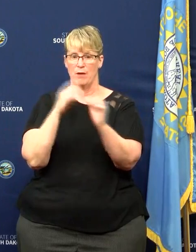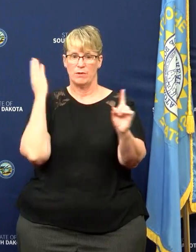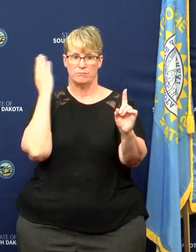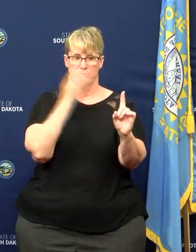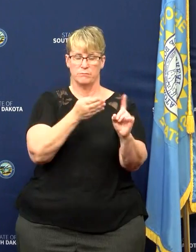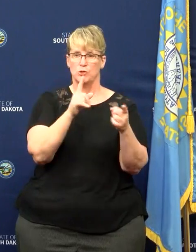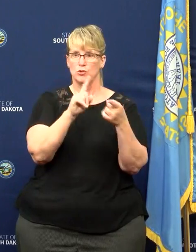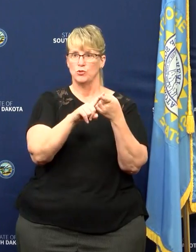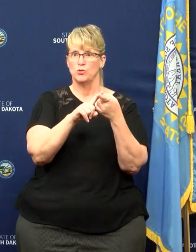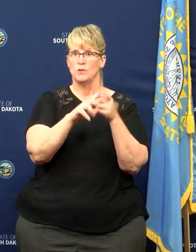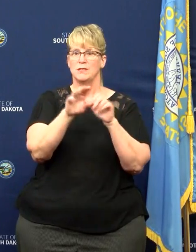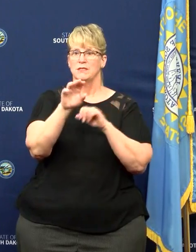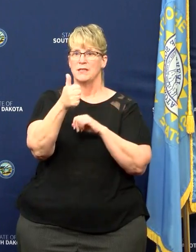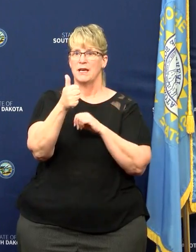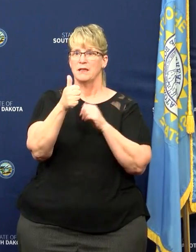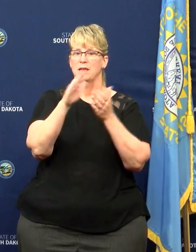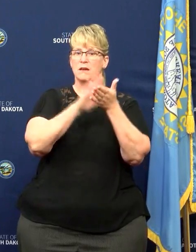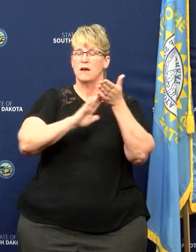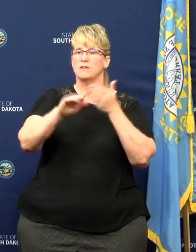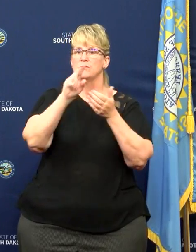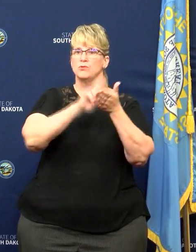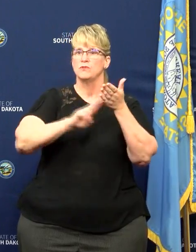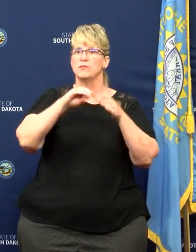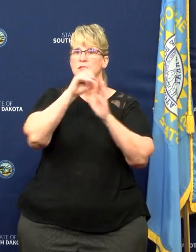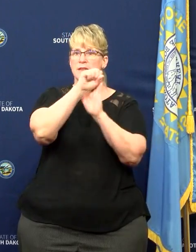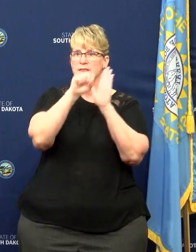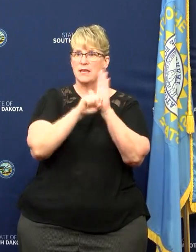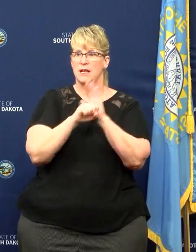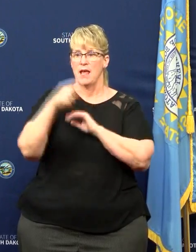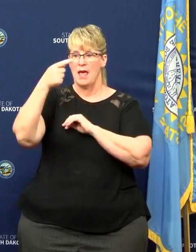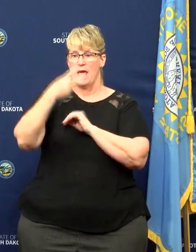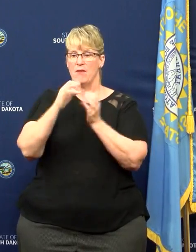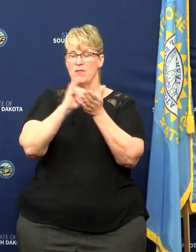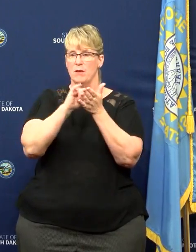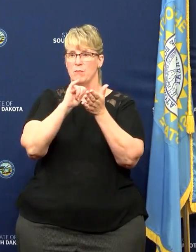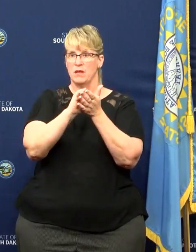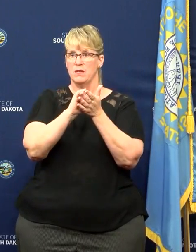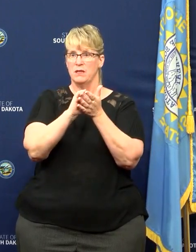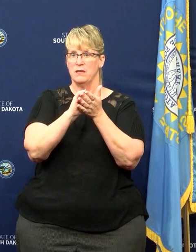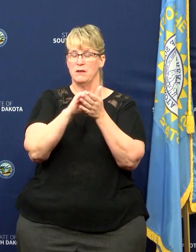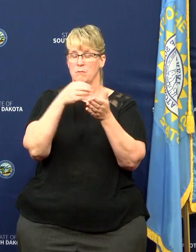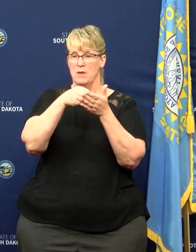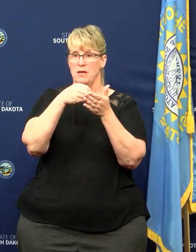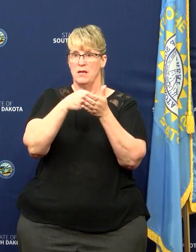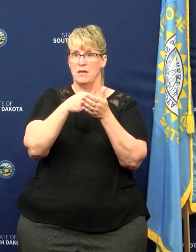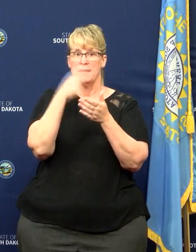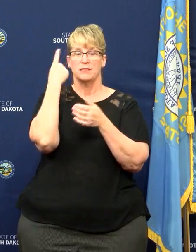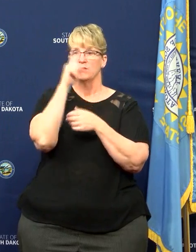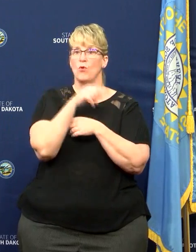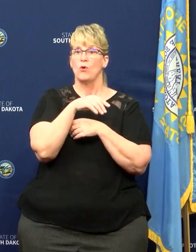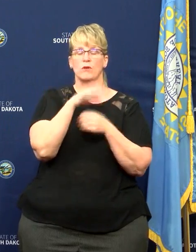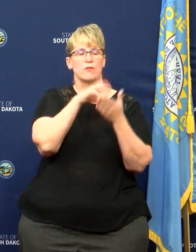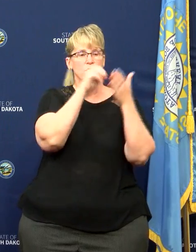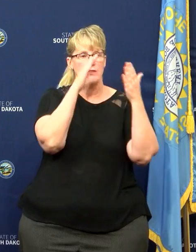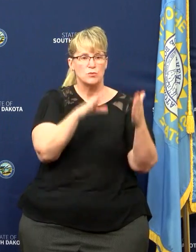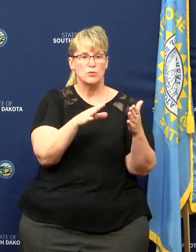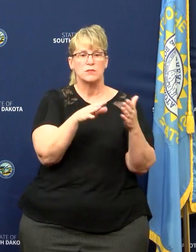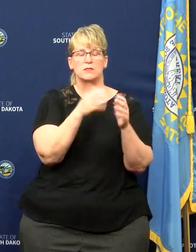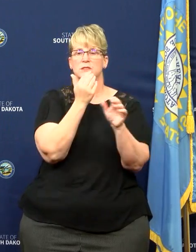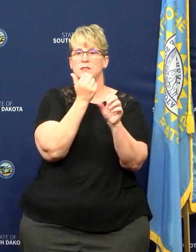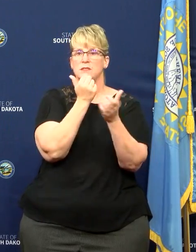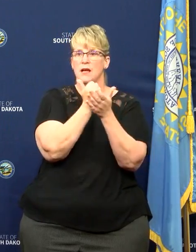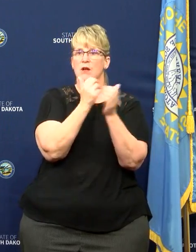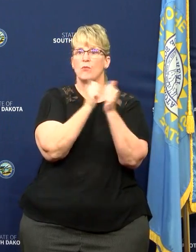10 colleges and universities in the state. Half of that money is allocated to students to help cover costs such as food,